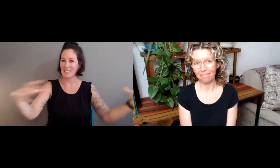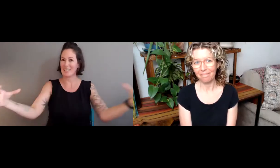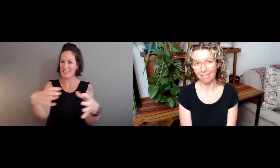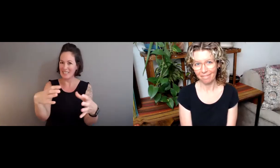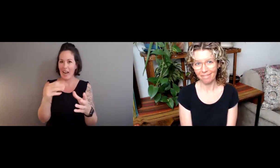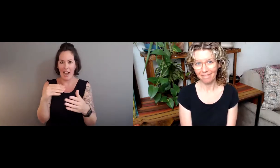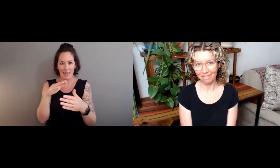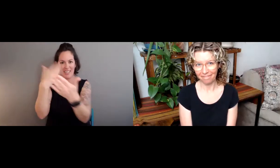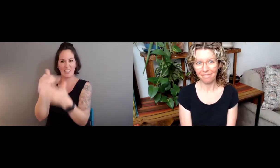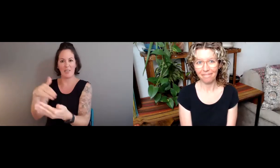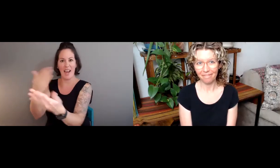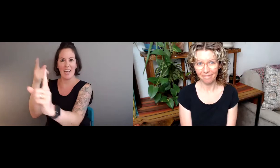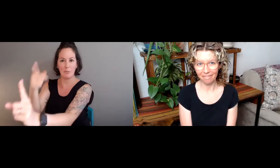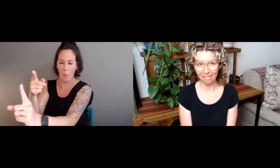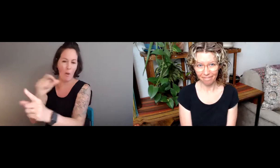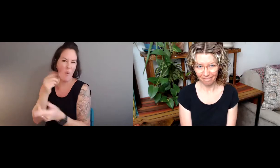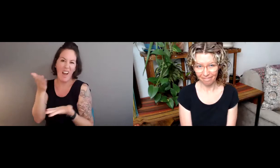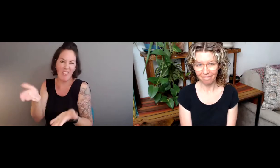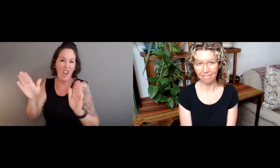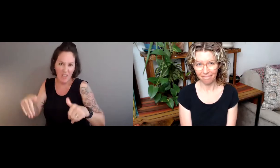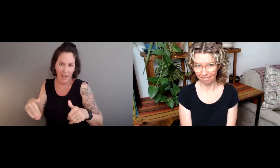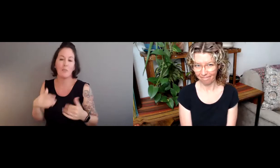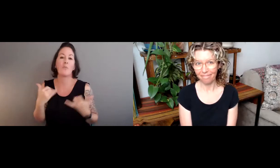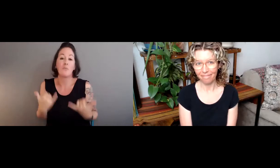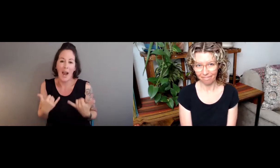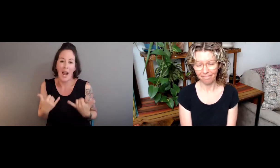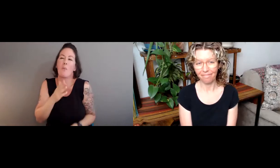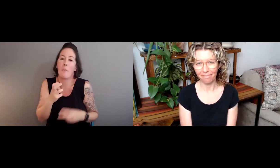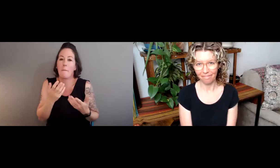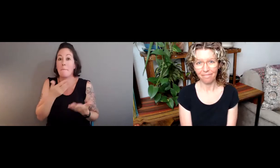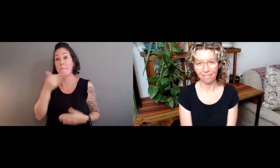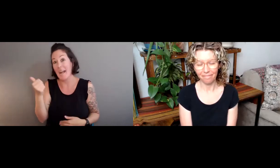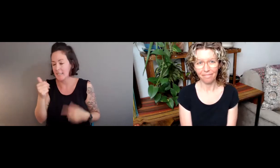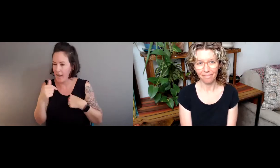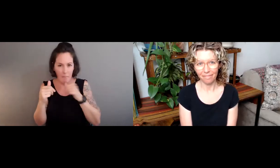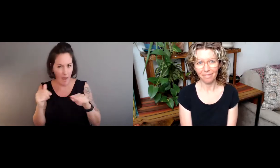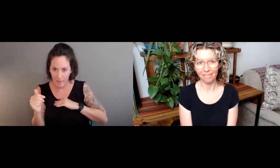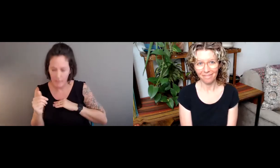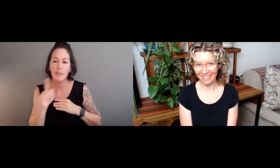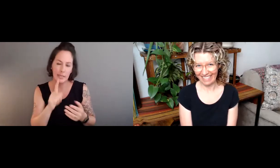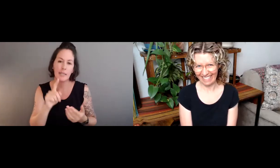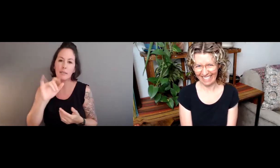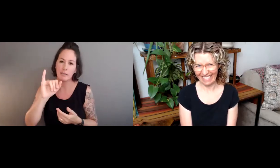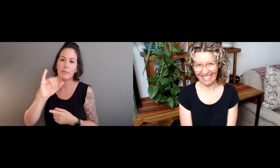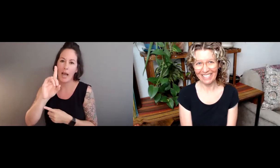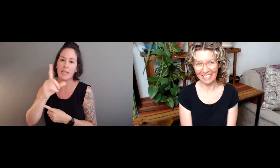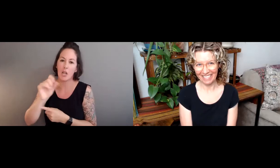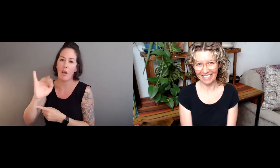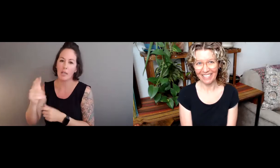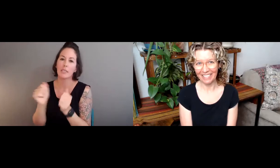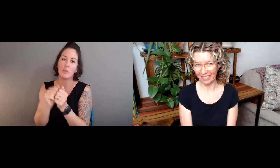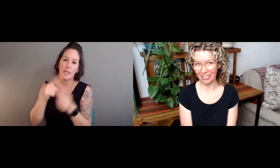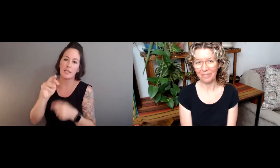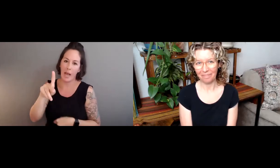convene a team of members of the community, technical experts, where we can get to that point. But again, we're just not there yet. And so